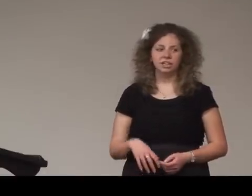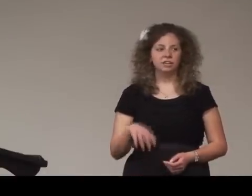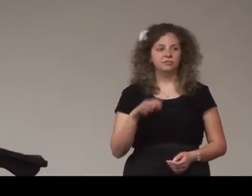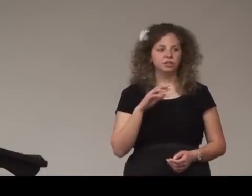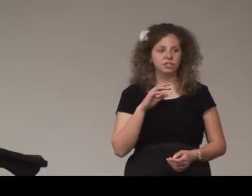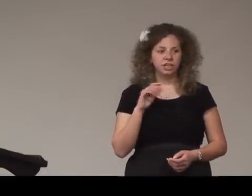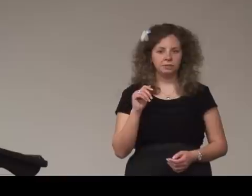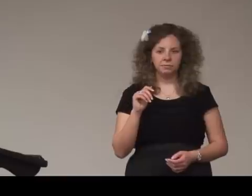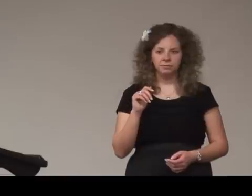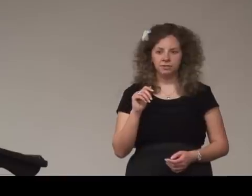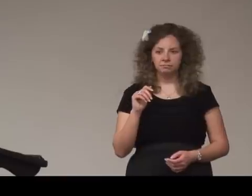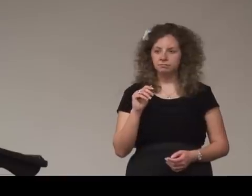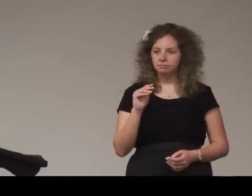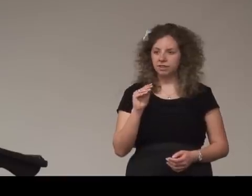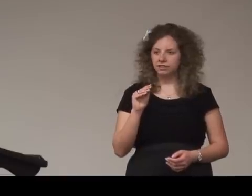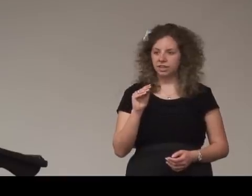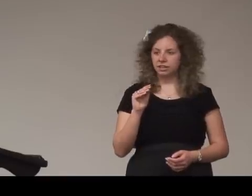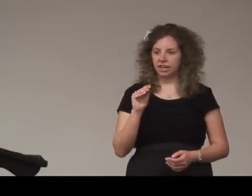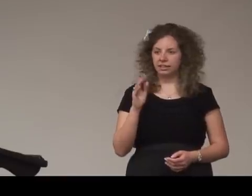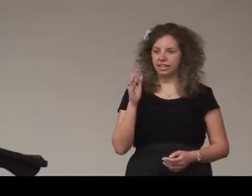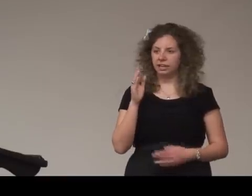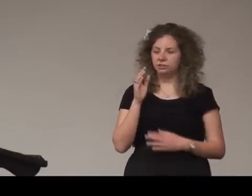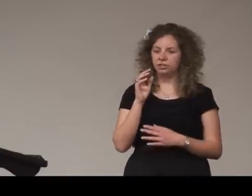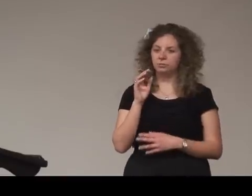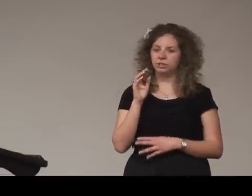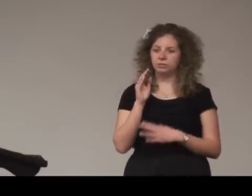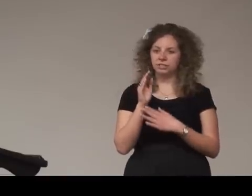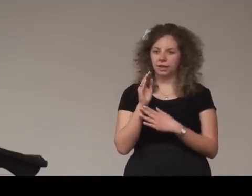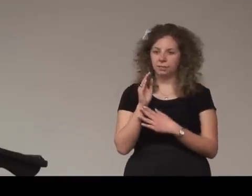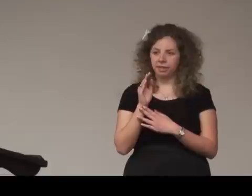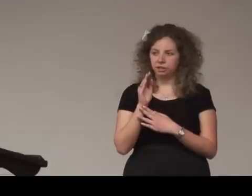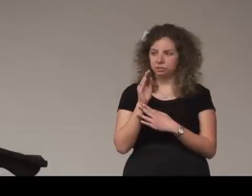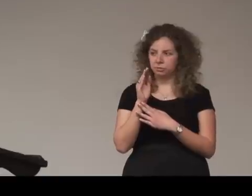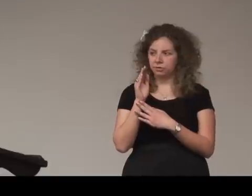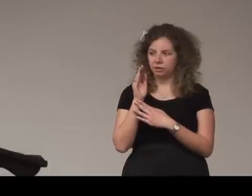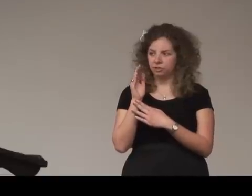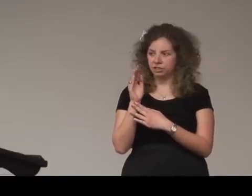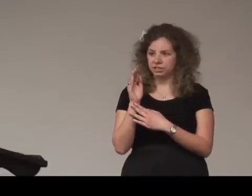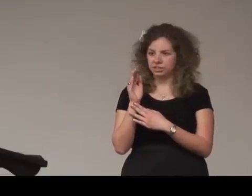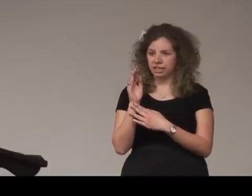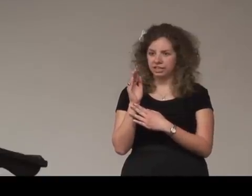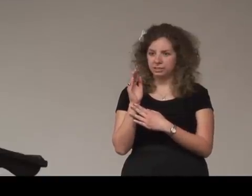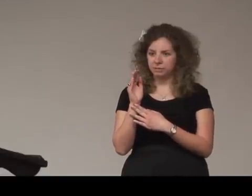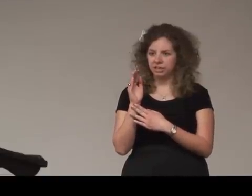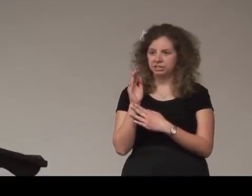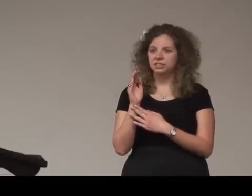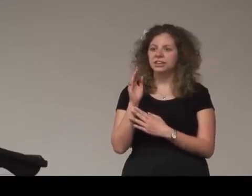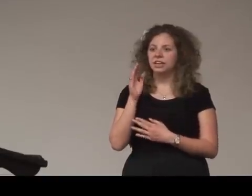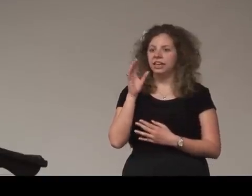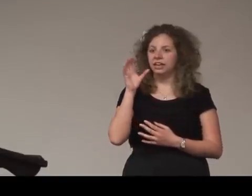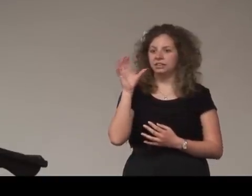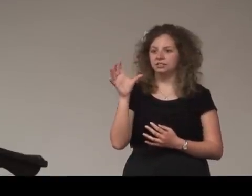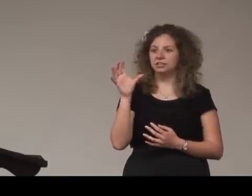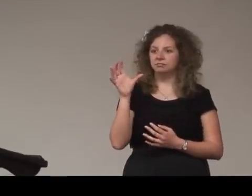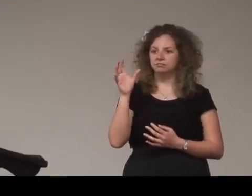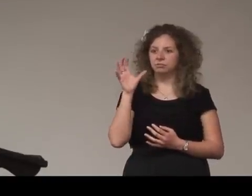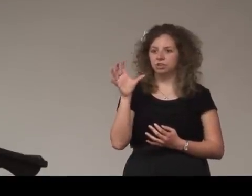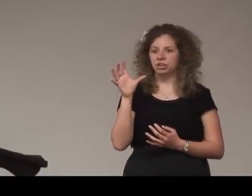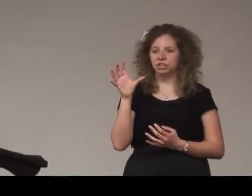signing your first name and then kind of like how you did when there was a double layer just moving over just the slightest bit and starting